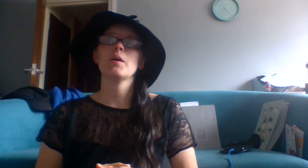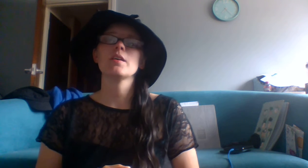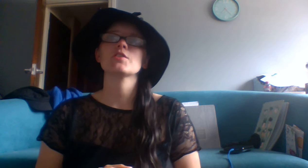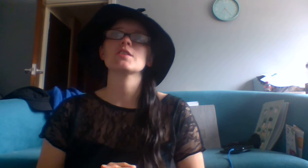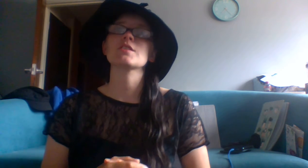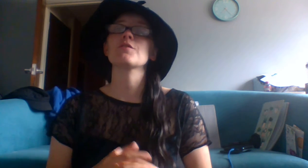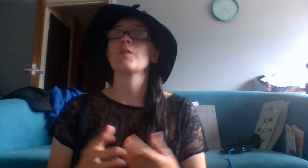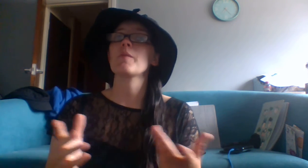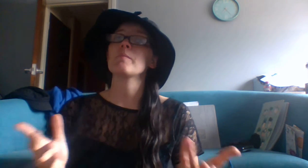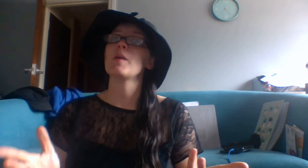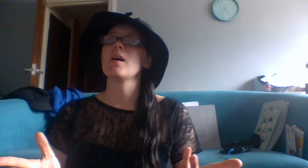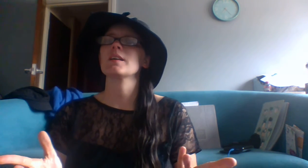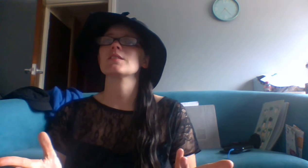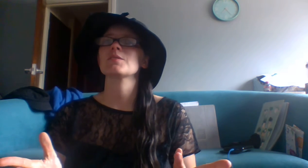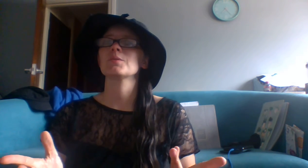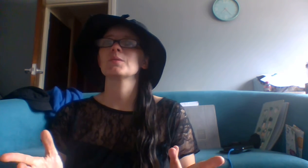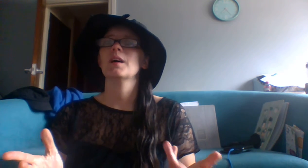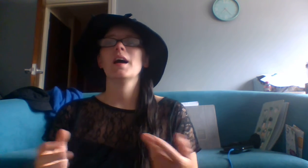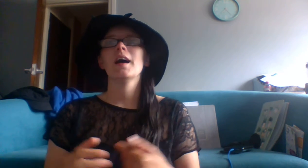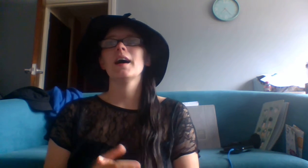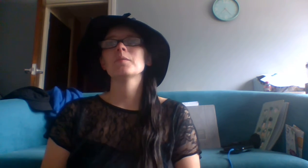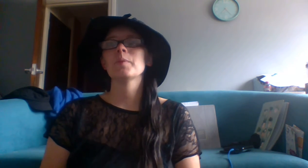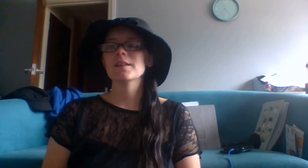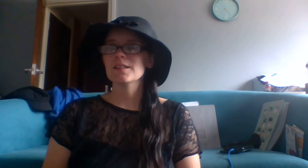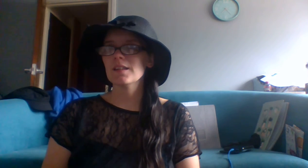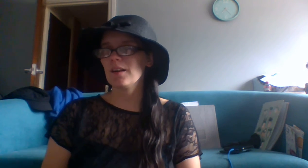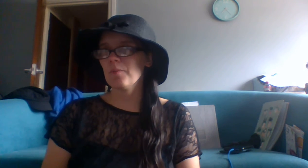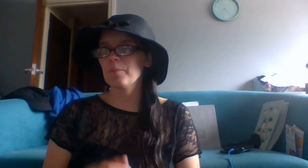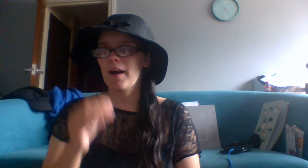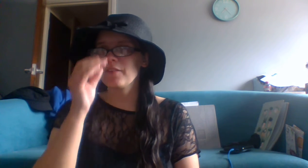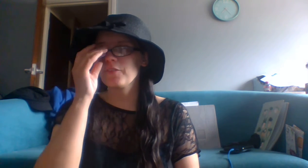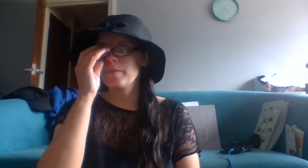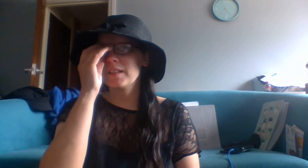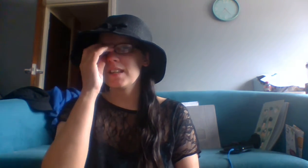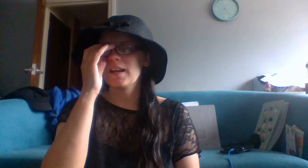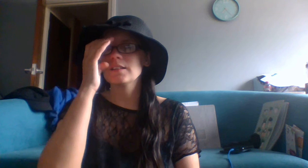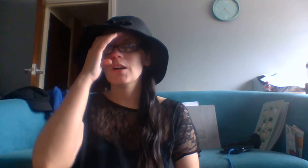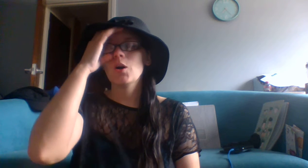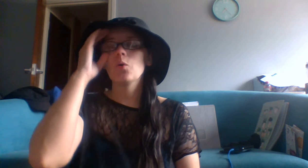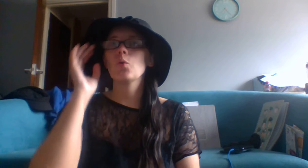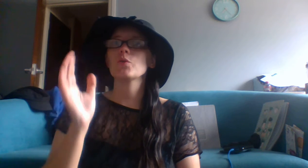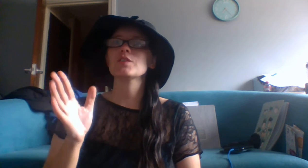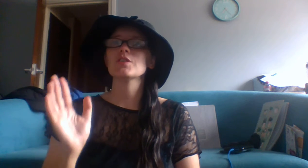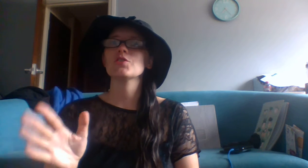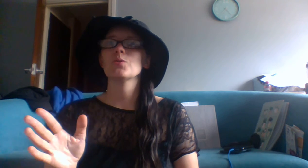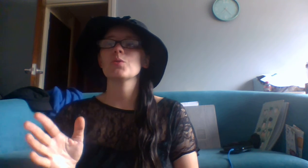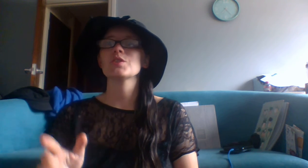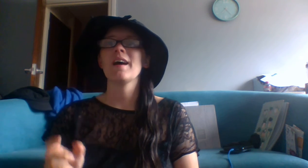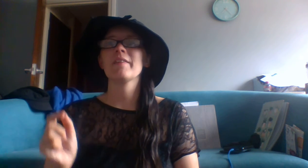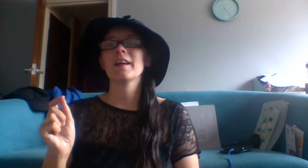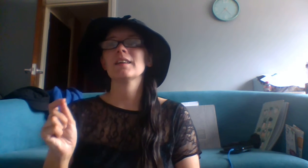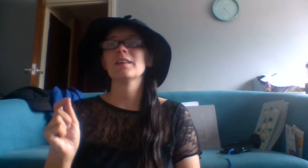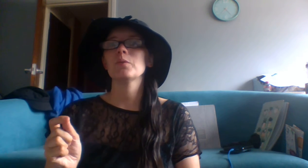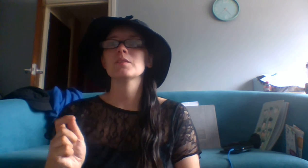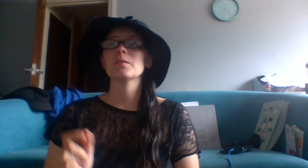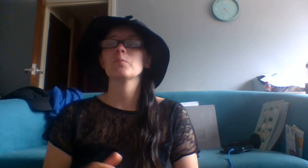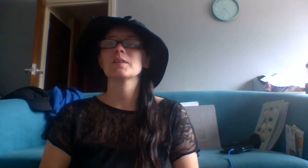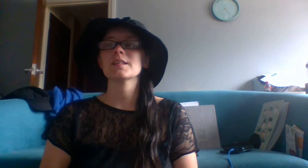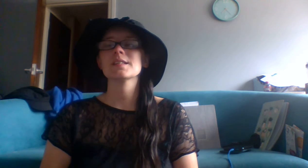purchased from the market store. Had Bessie come back from the dead, haunted George and then killed him with the